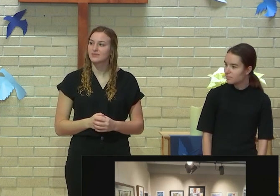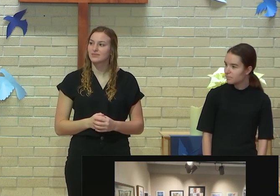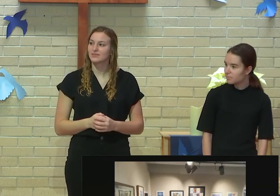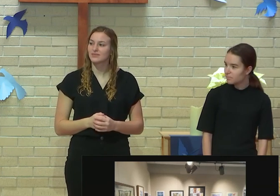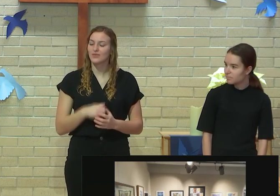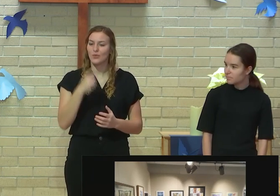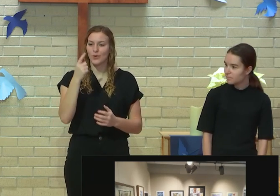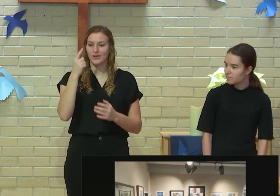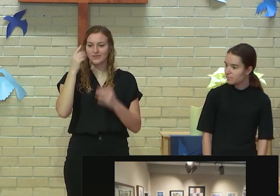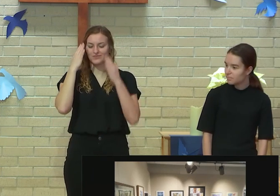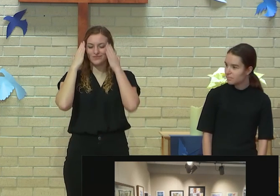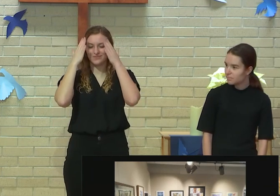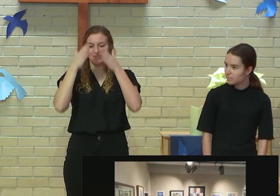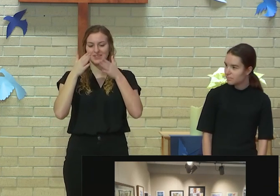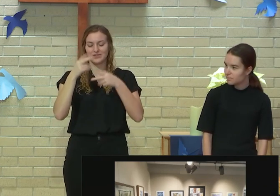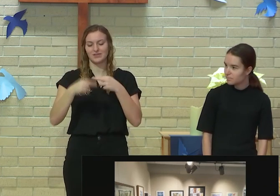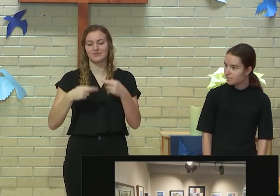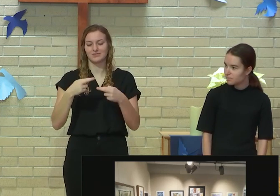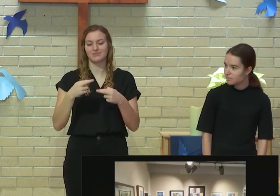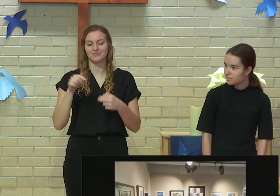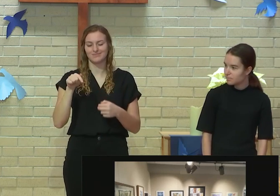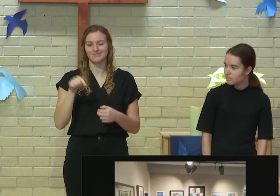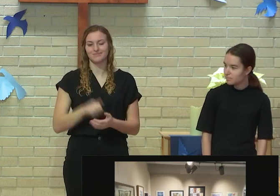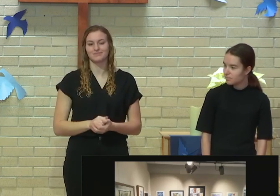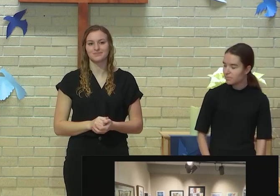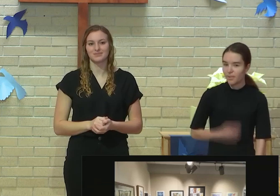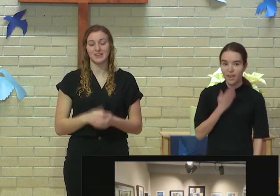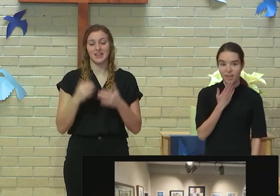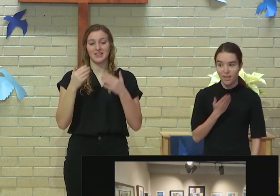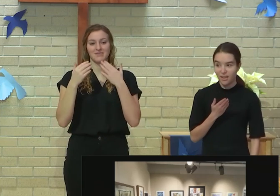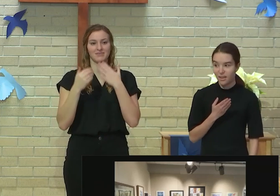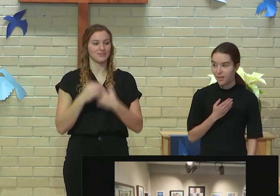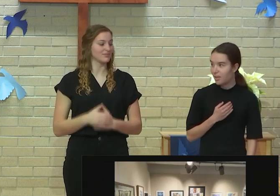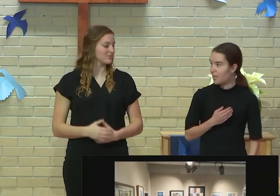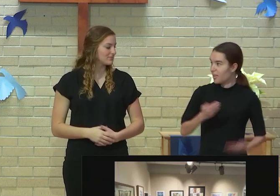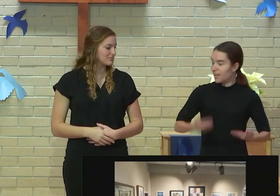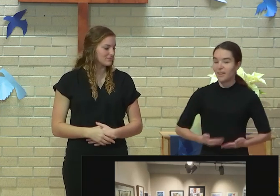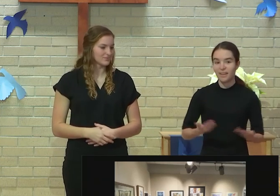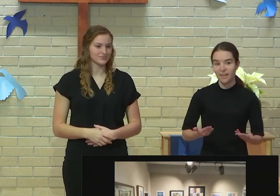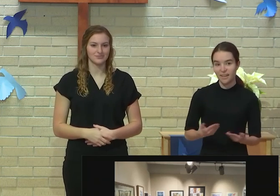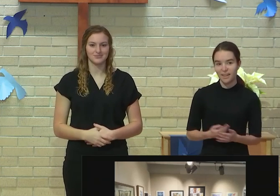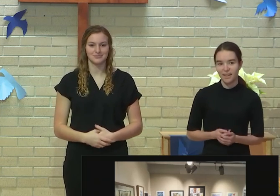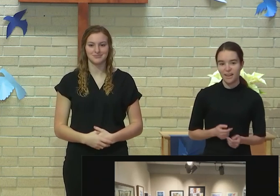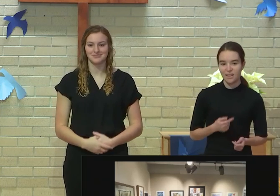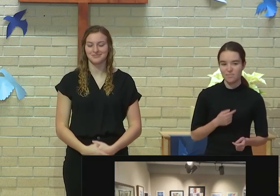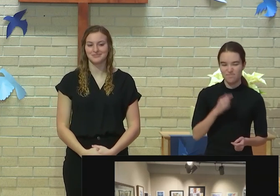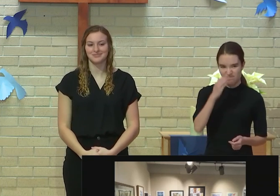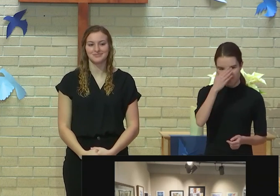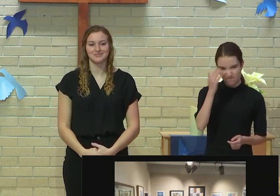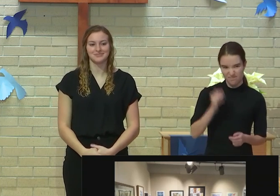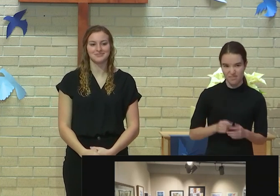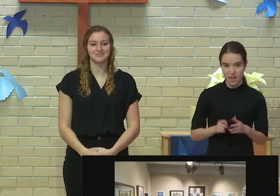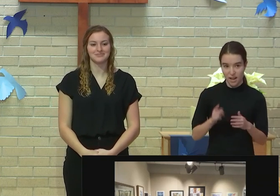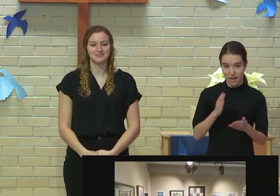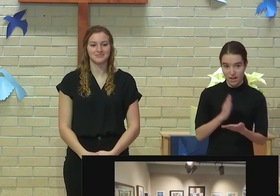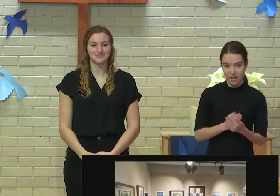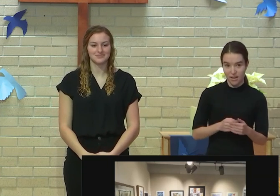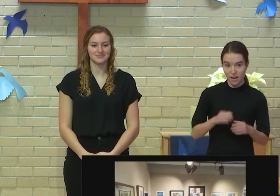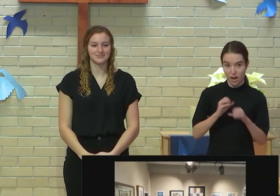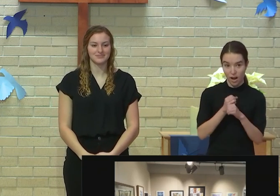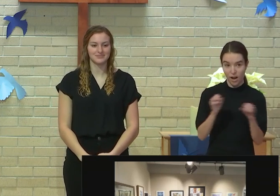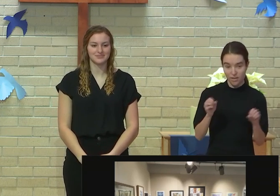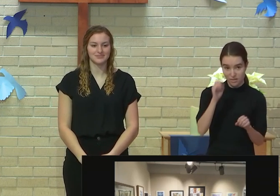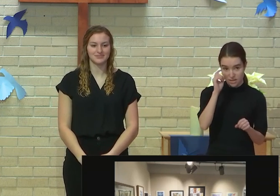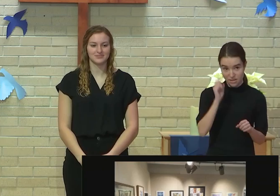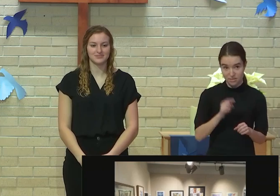version of it instead. So we thank you for joining us today, and we hope you stop down at the gallery at some point and have a good rest of your semester.